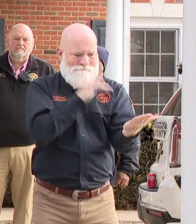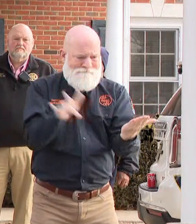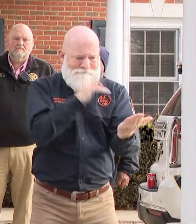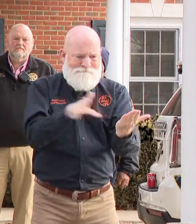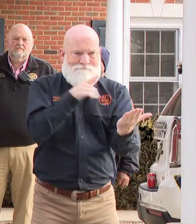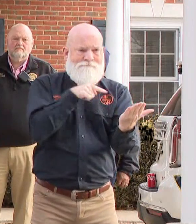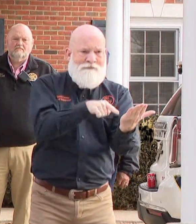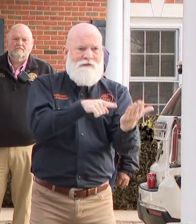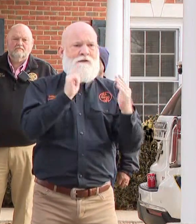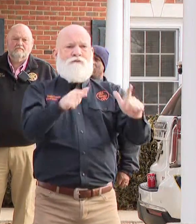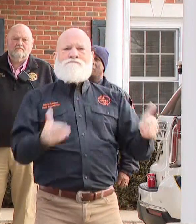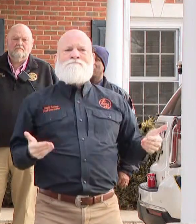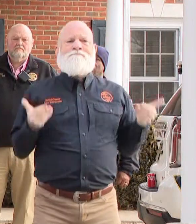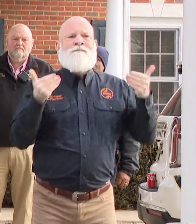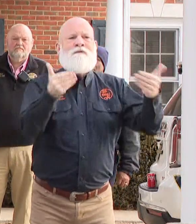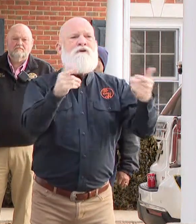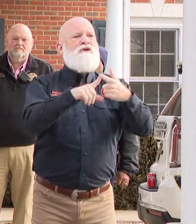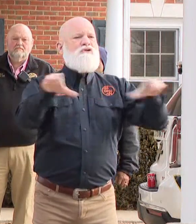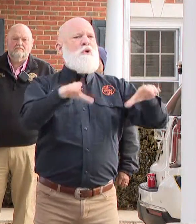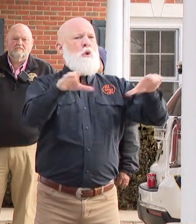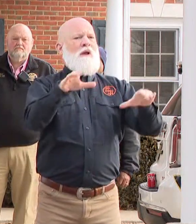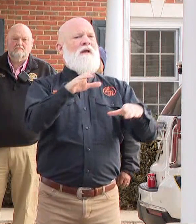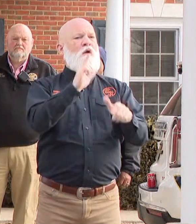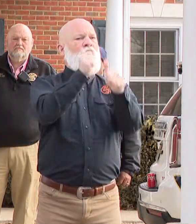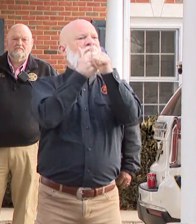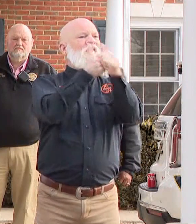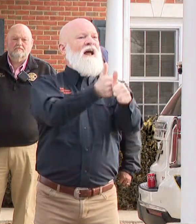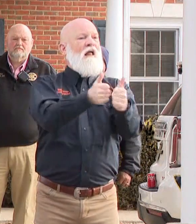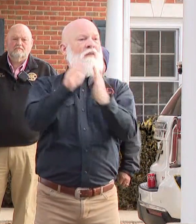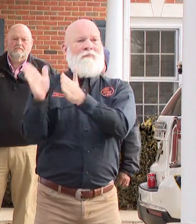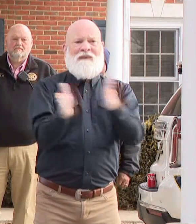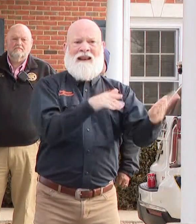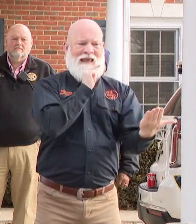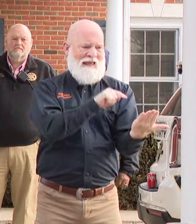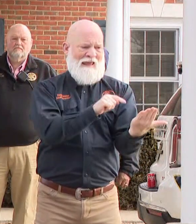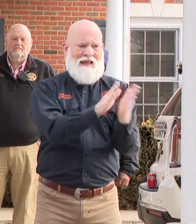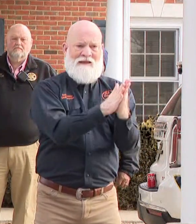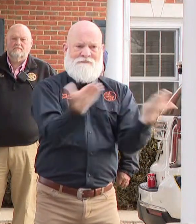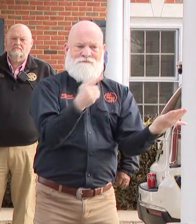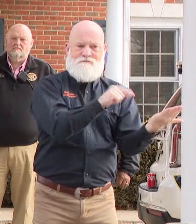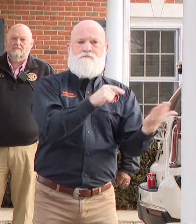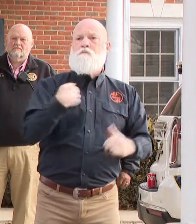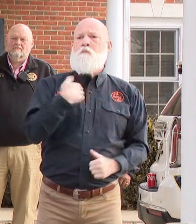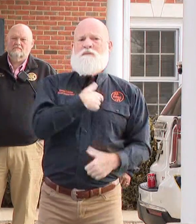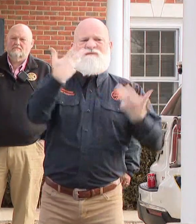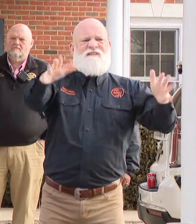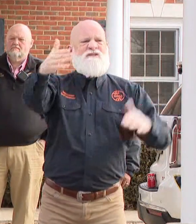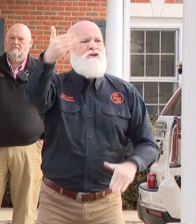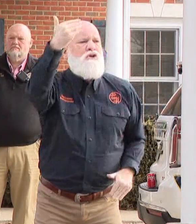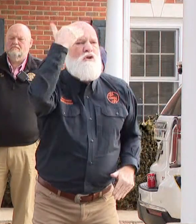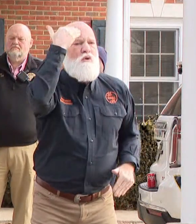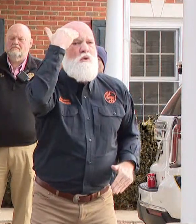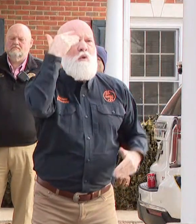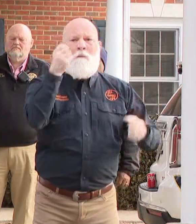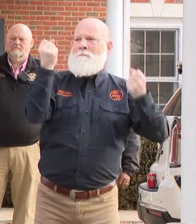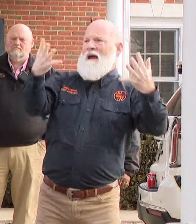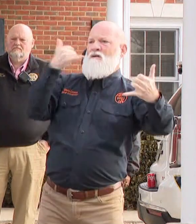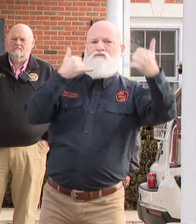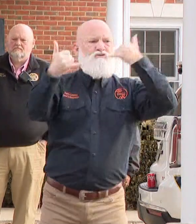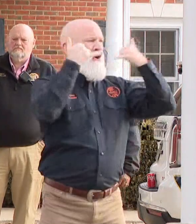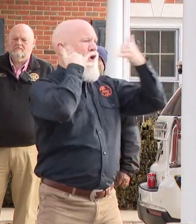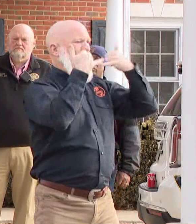Realizing that our community would need significant support in the initial damage reports that were coming into our EOC